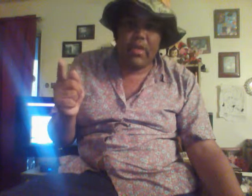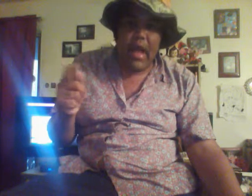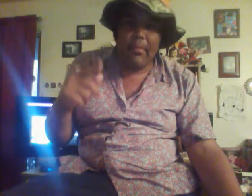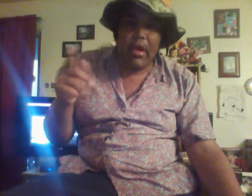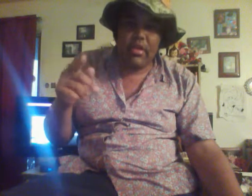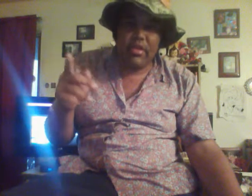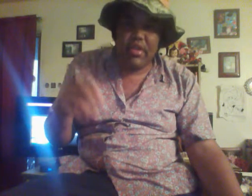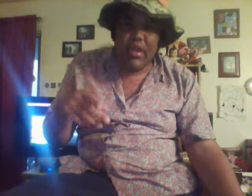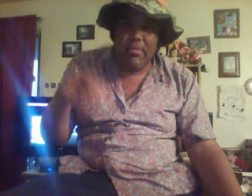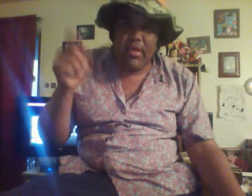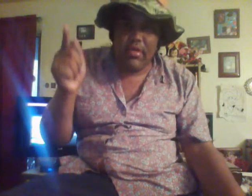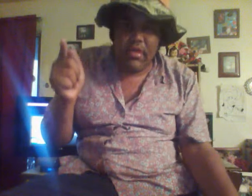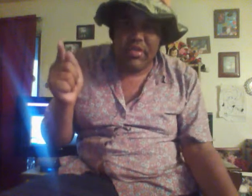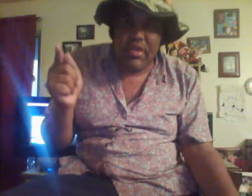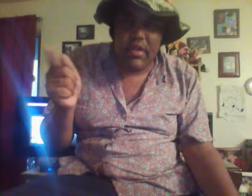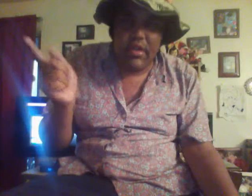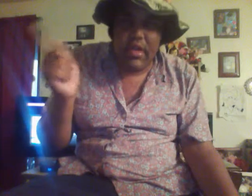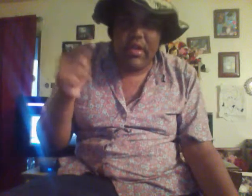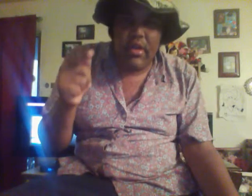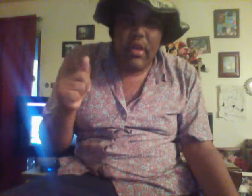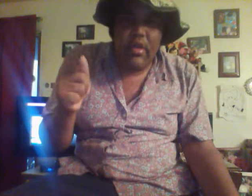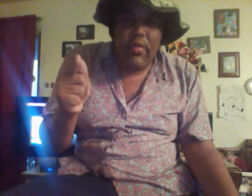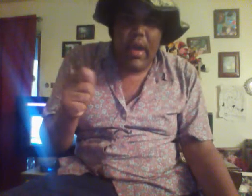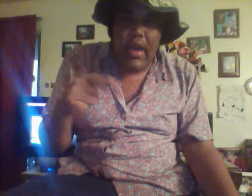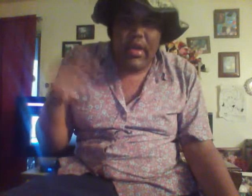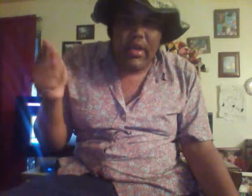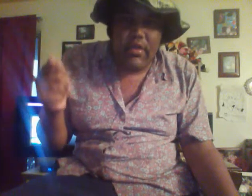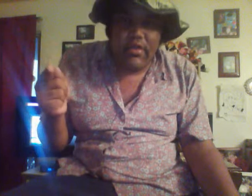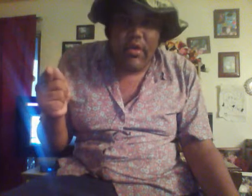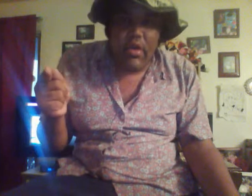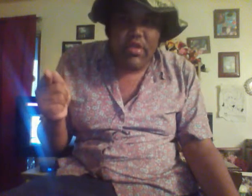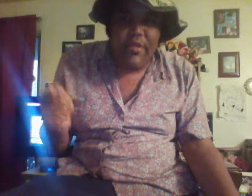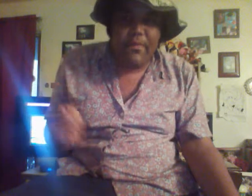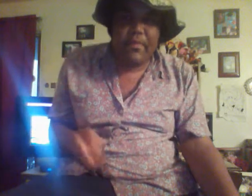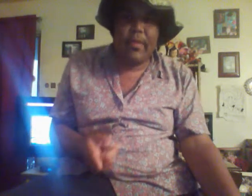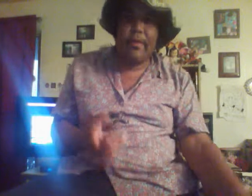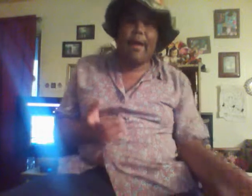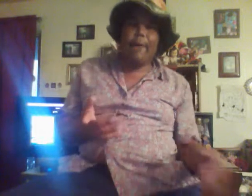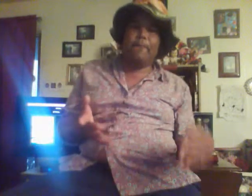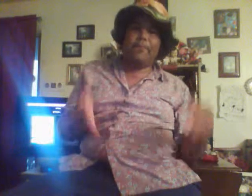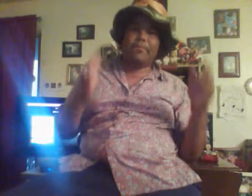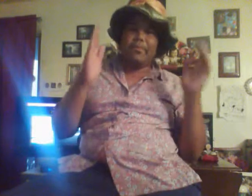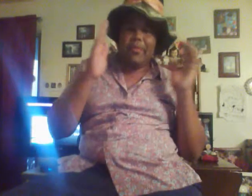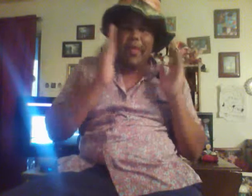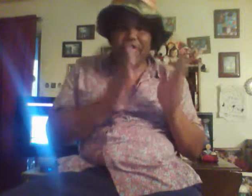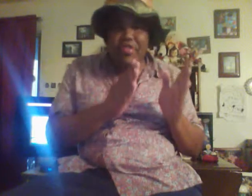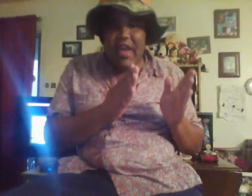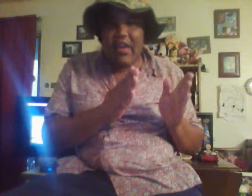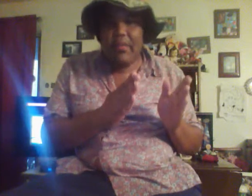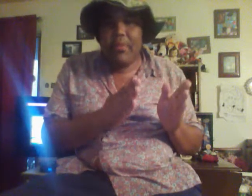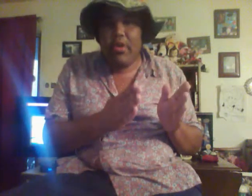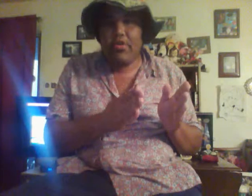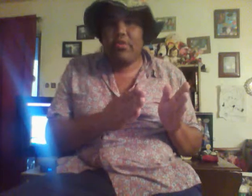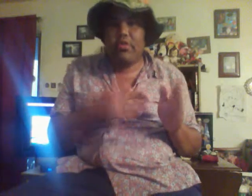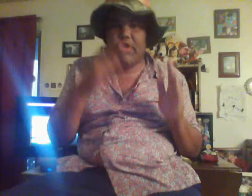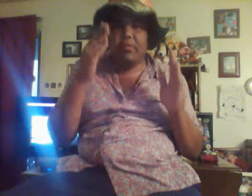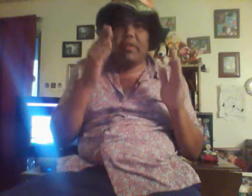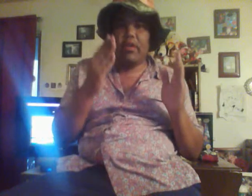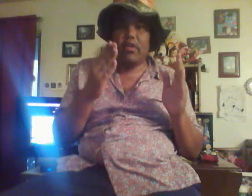Not Molly, sorry. Millicent and Randy divorced. Now, second person who could be in